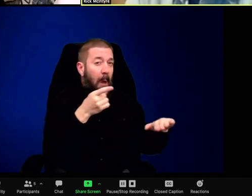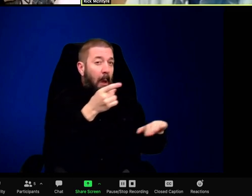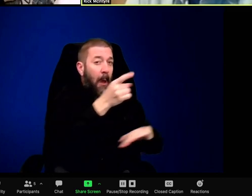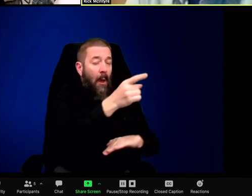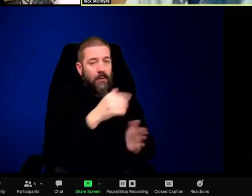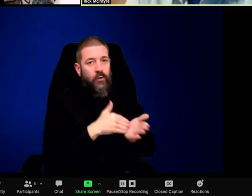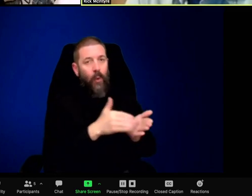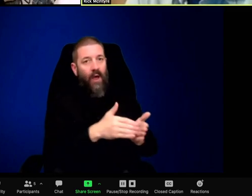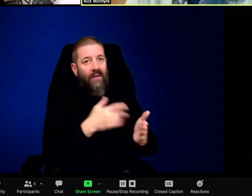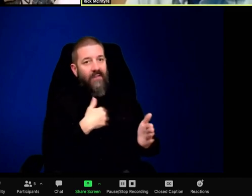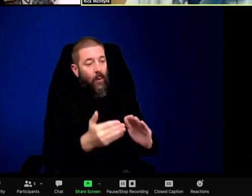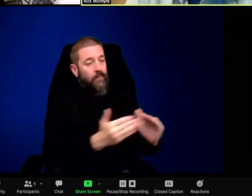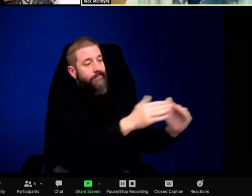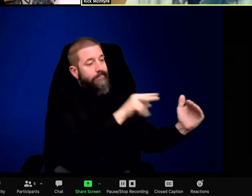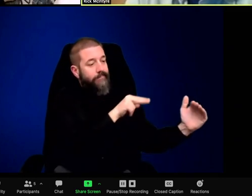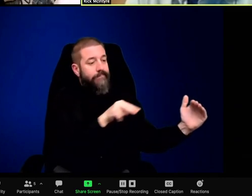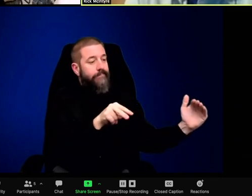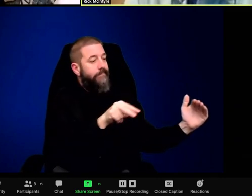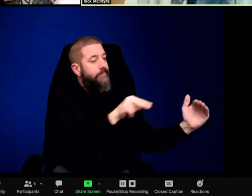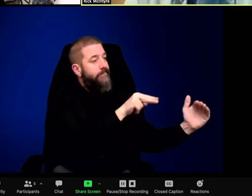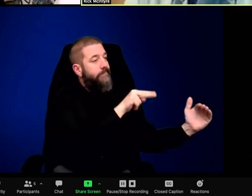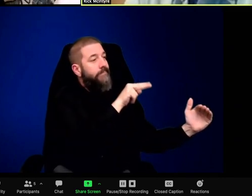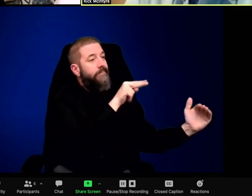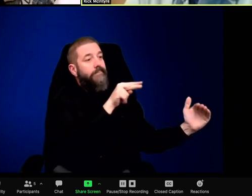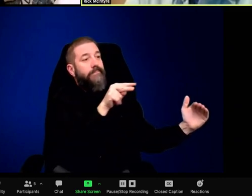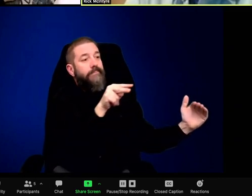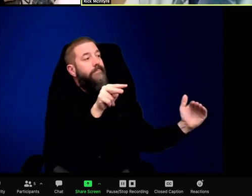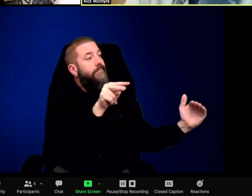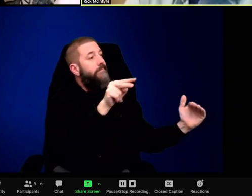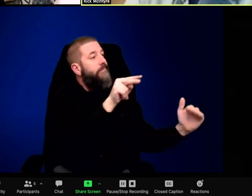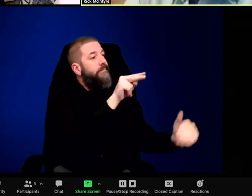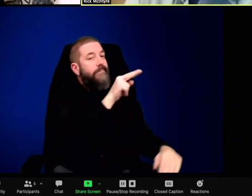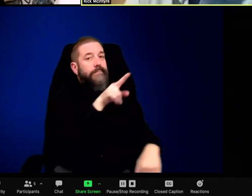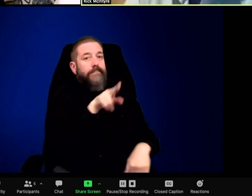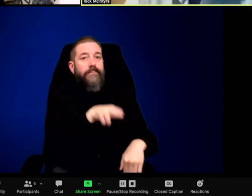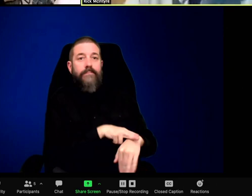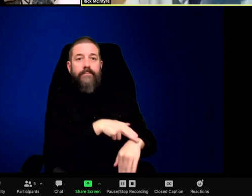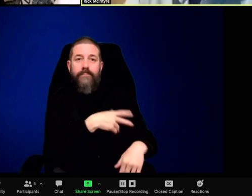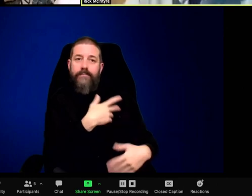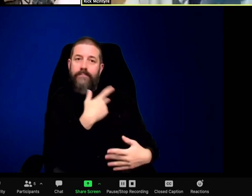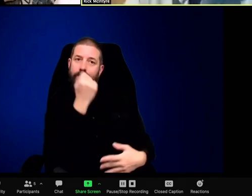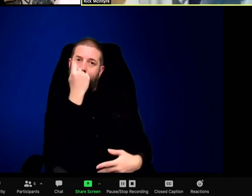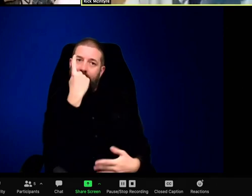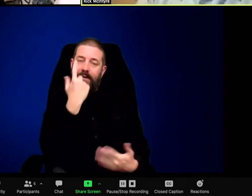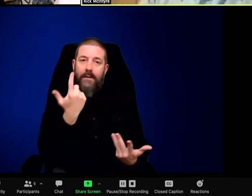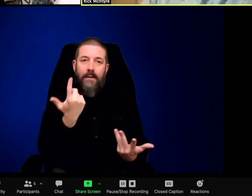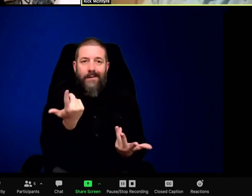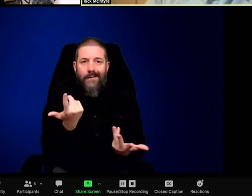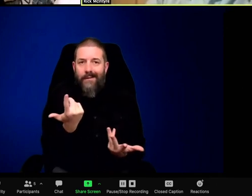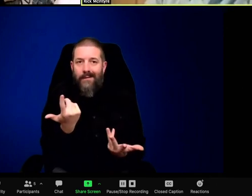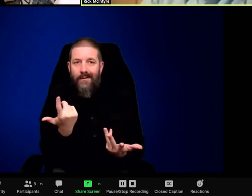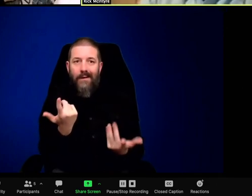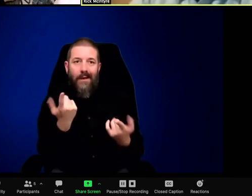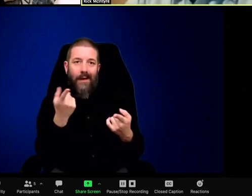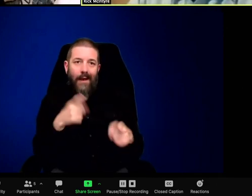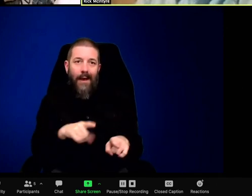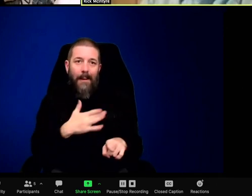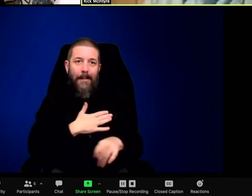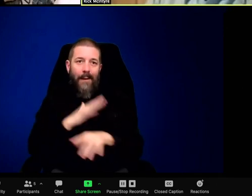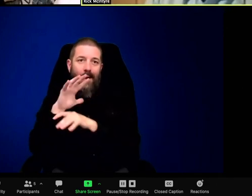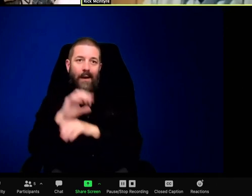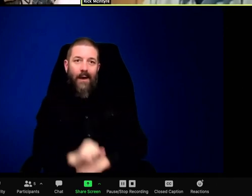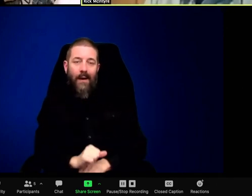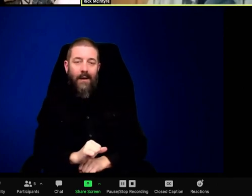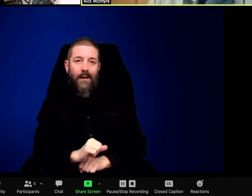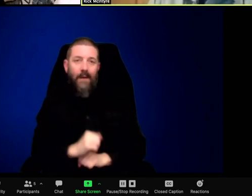thing to do was to spend a few more days there. But the story I'd like to tell is when I was still in the hospital room,